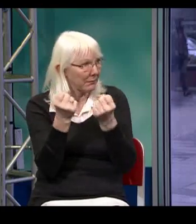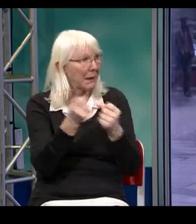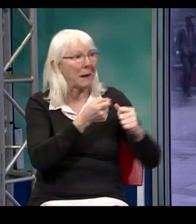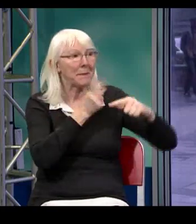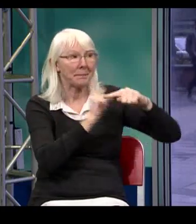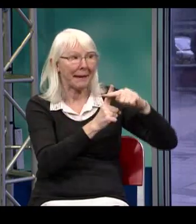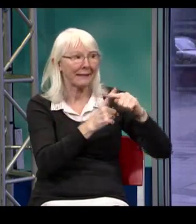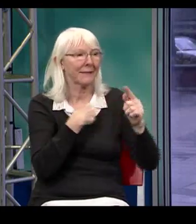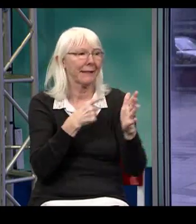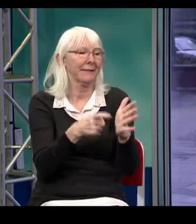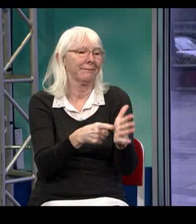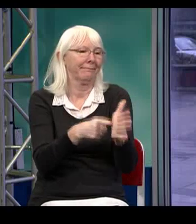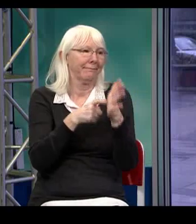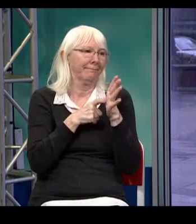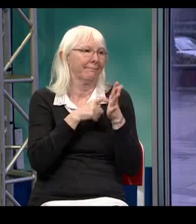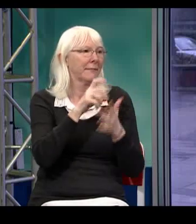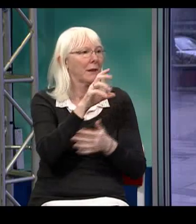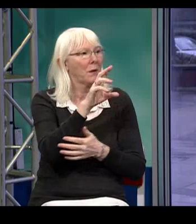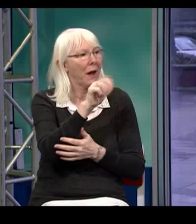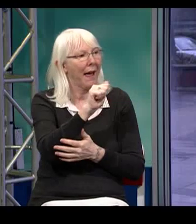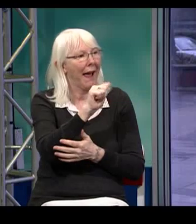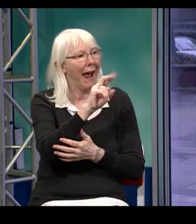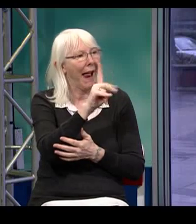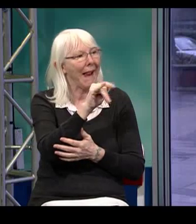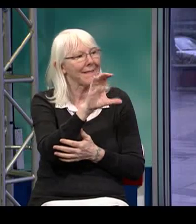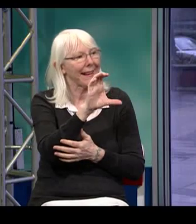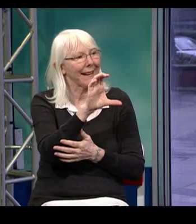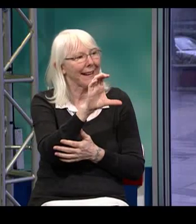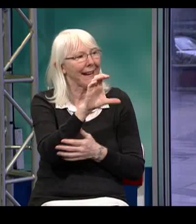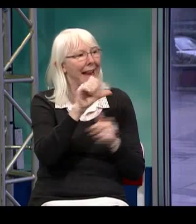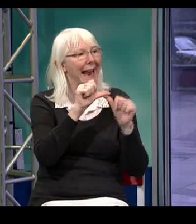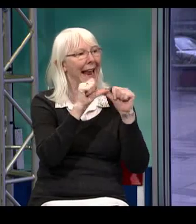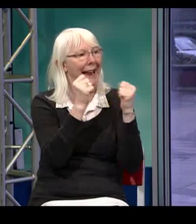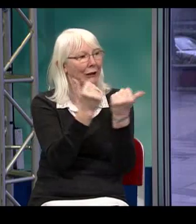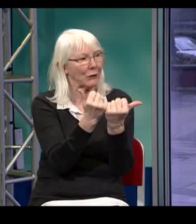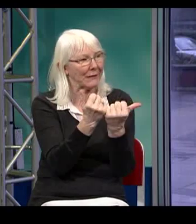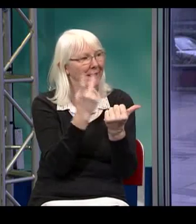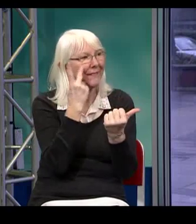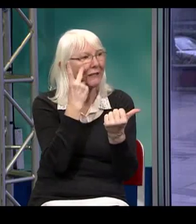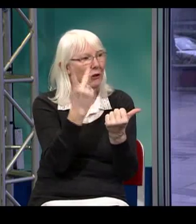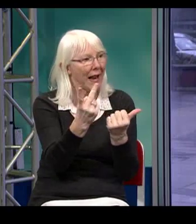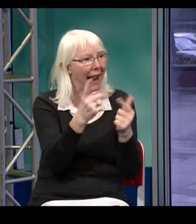program and also the screening process, which is a written test and a skills proficiency test.